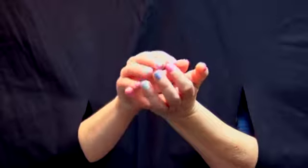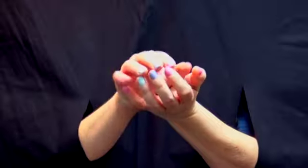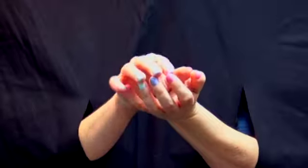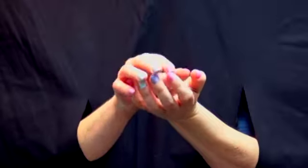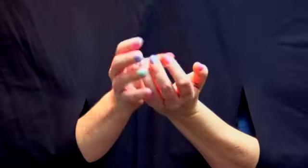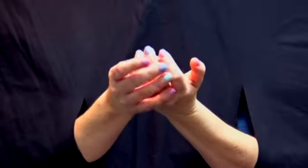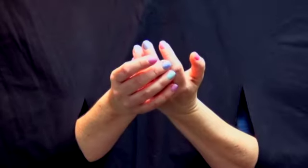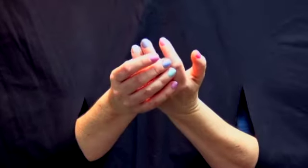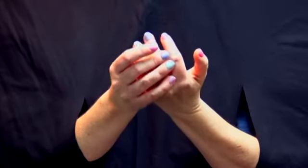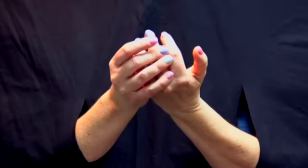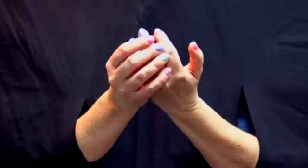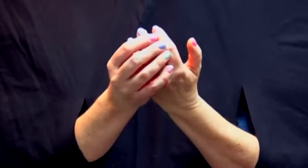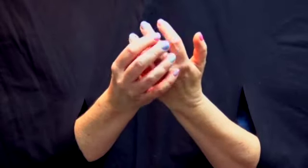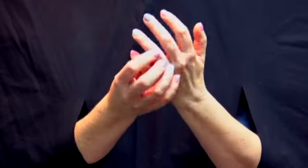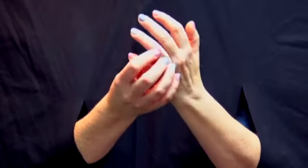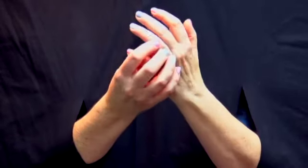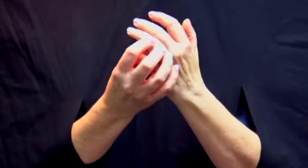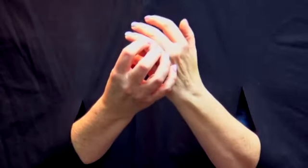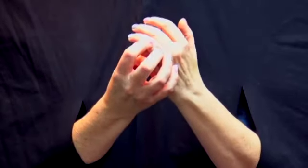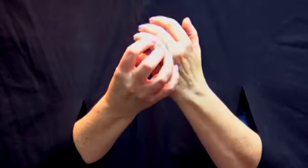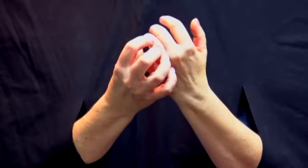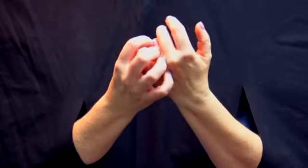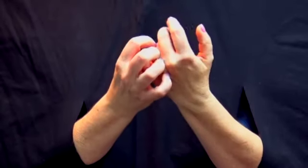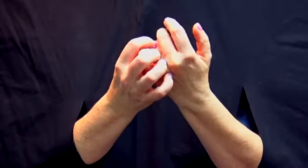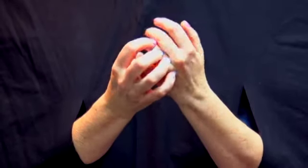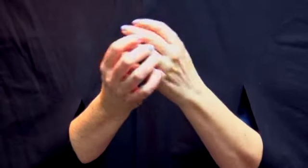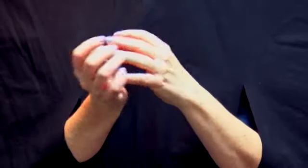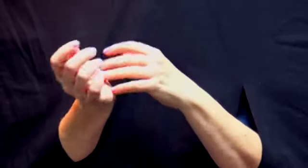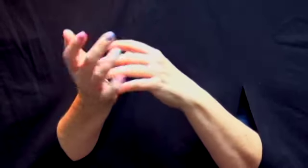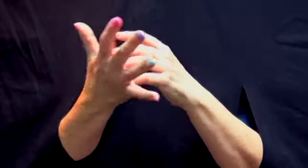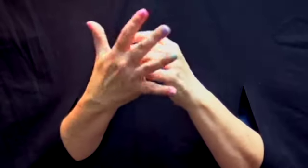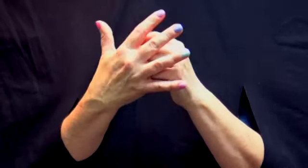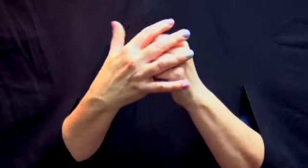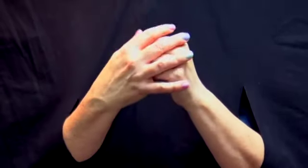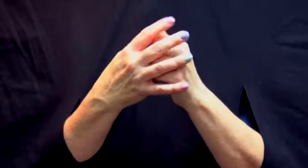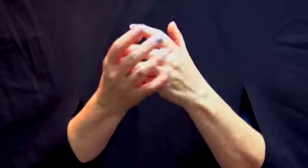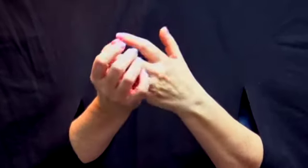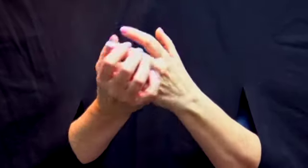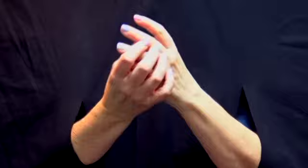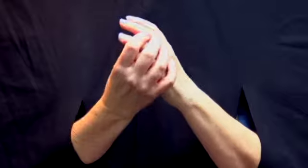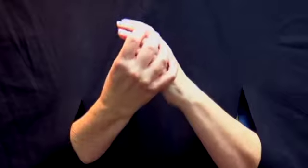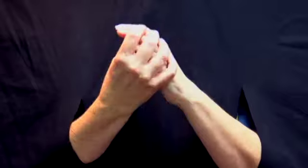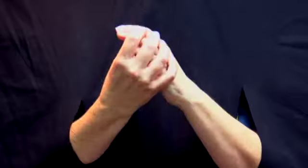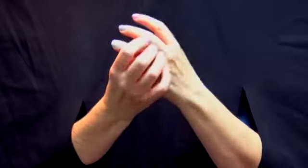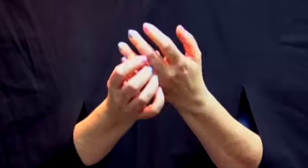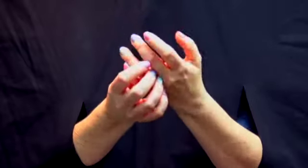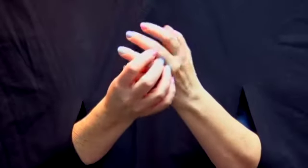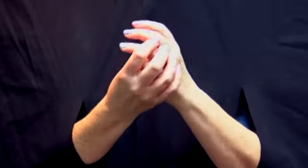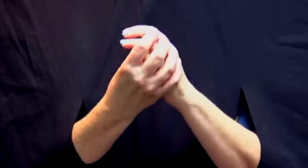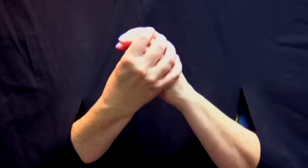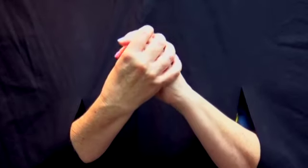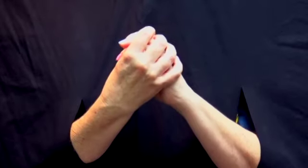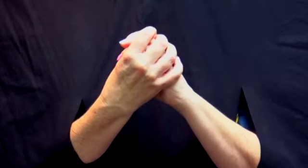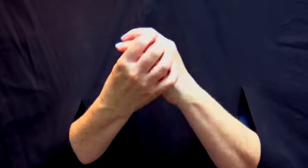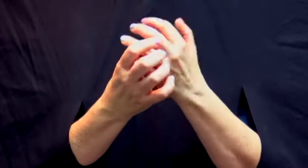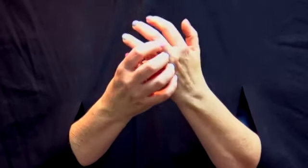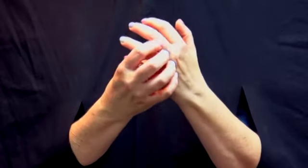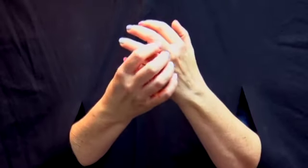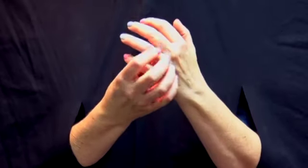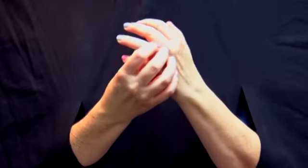and doing that individual work, you will see just this even flow, that rotation that continues.